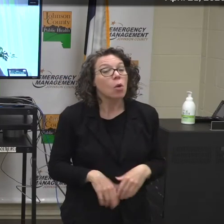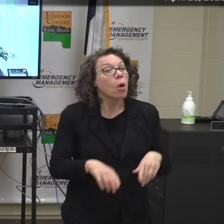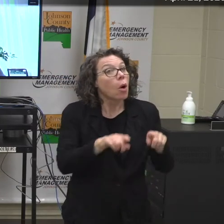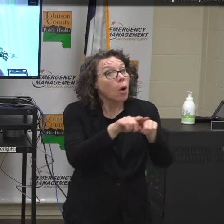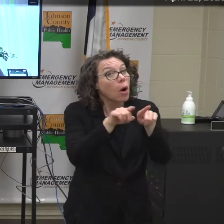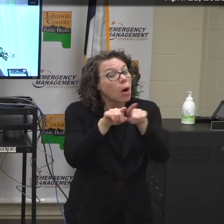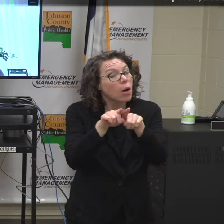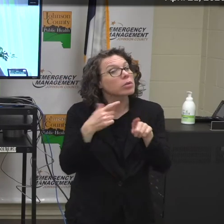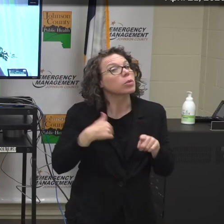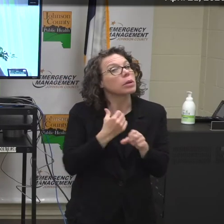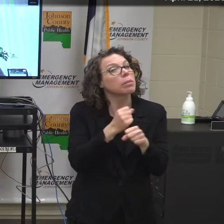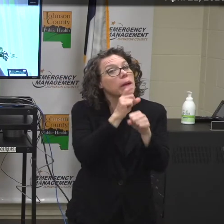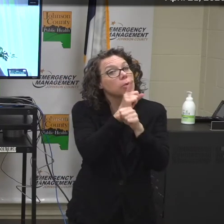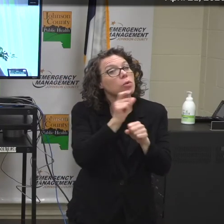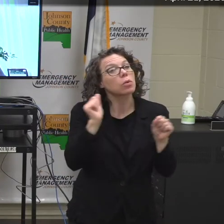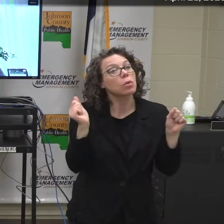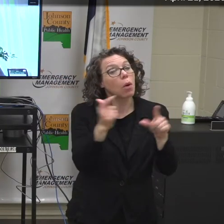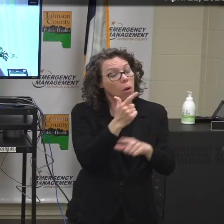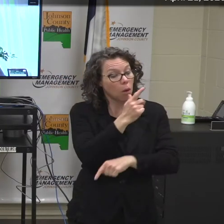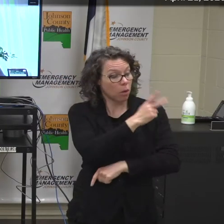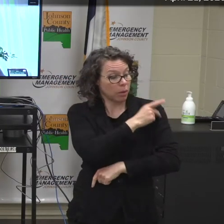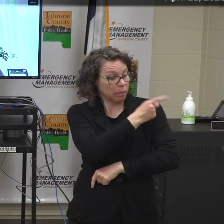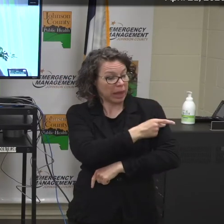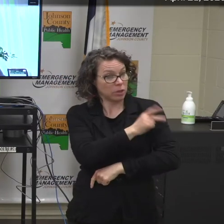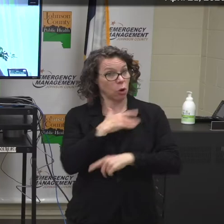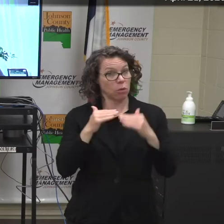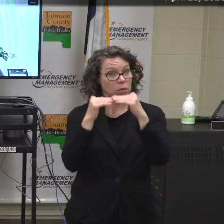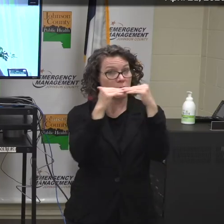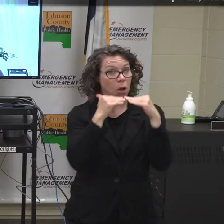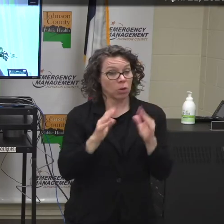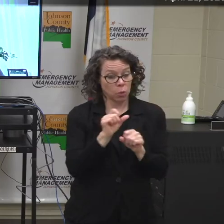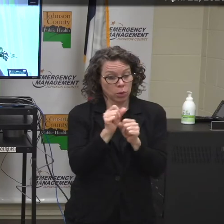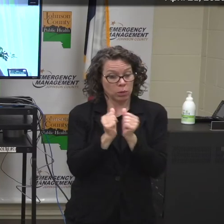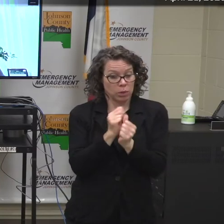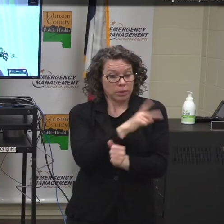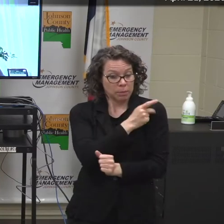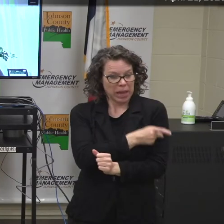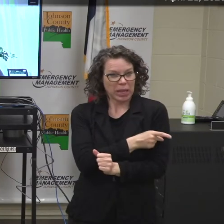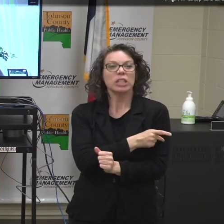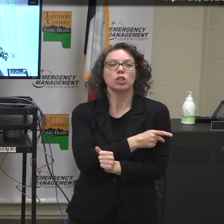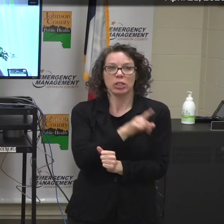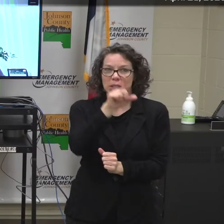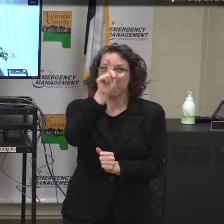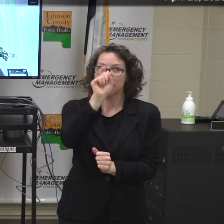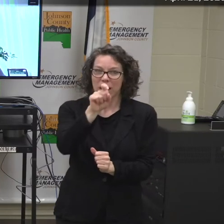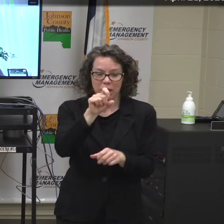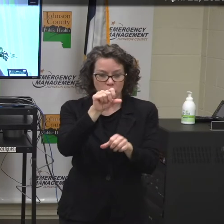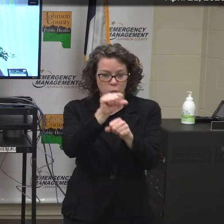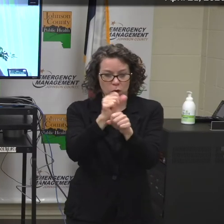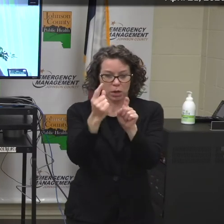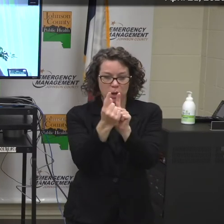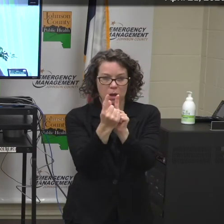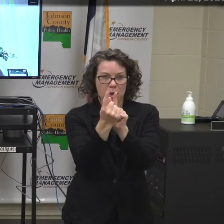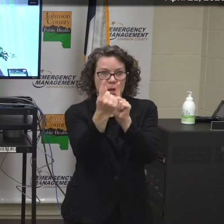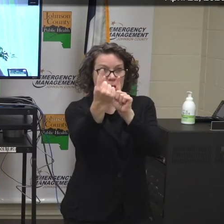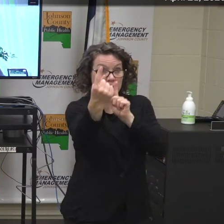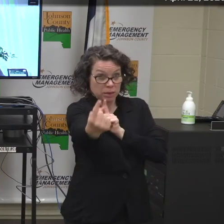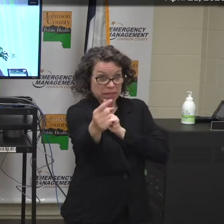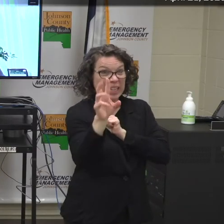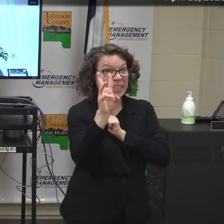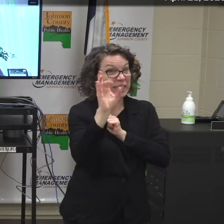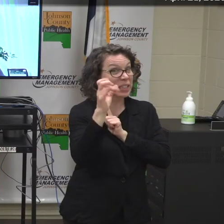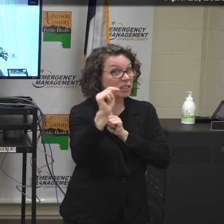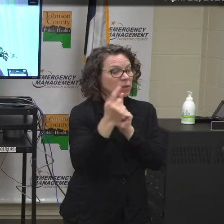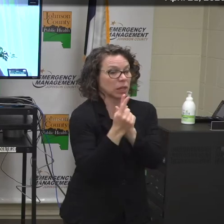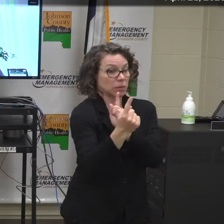that we have done to make sure that all of our patient or our colleagues who work with patients or within six feet of a patient have face shields. And we have made many